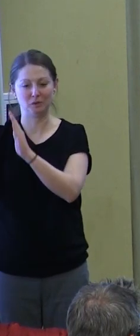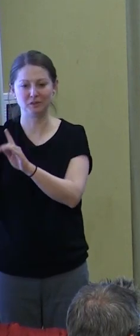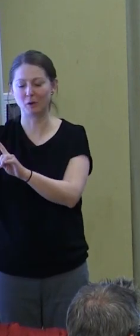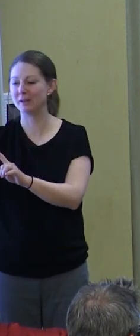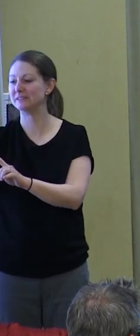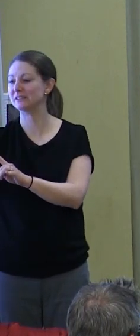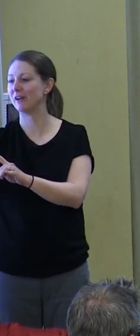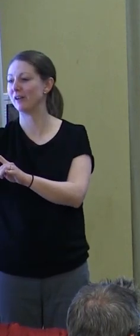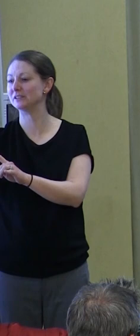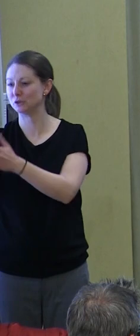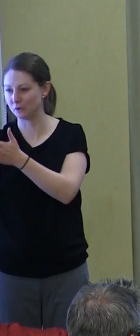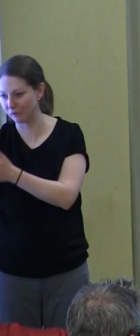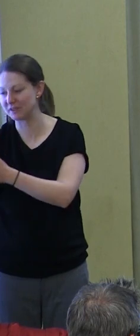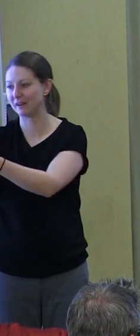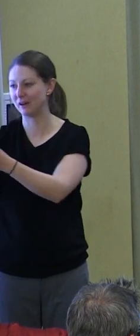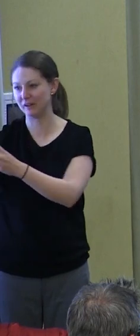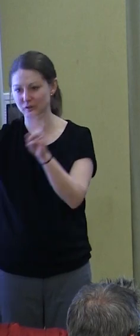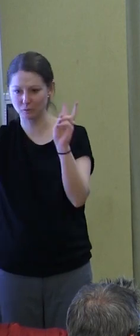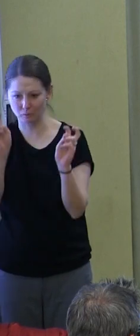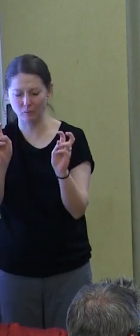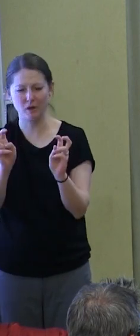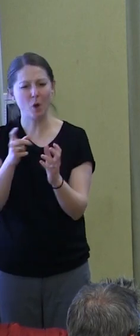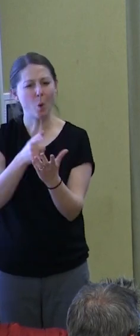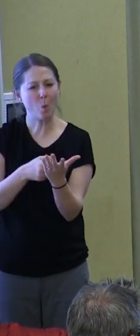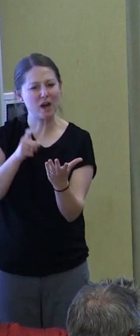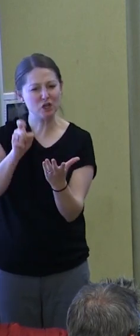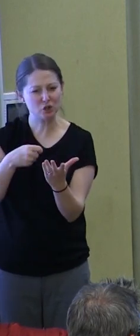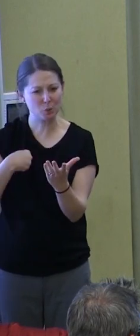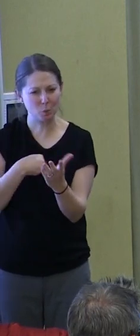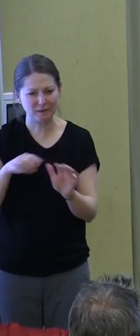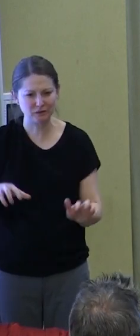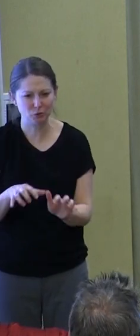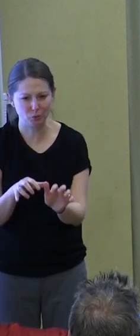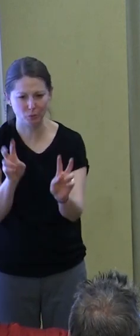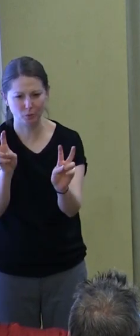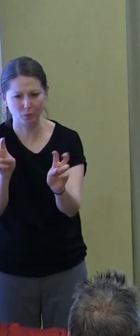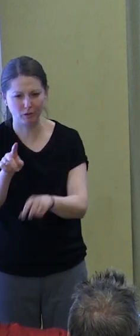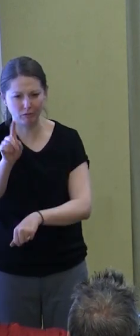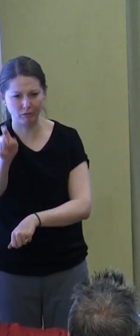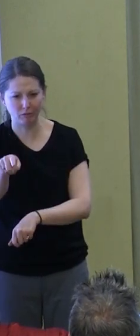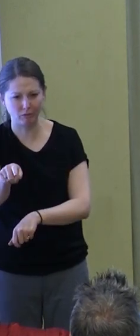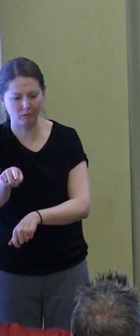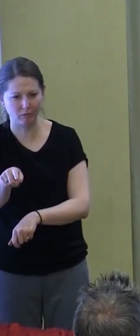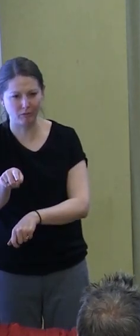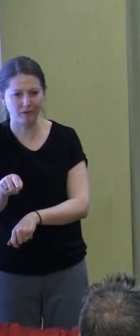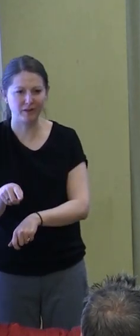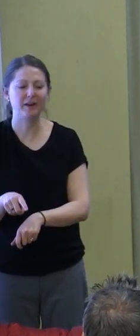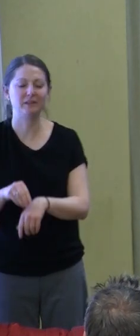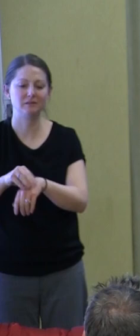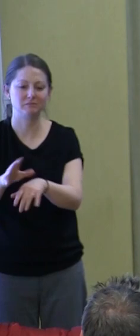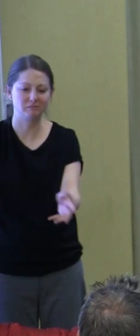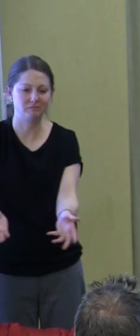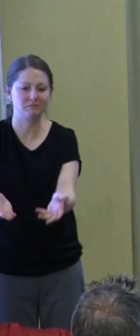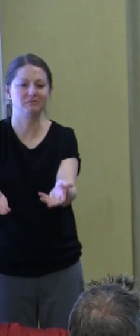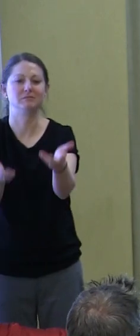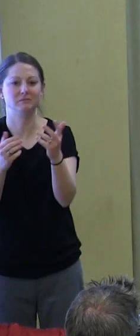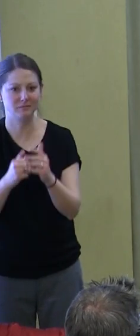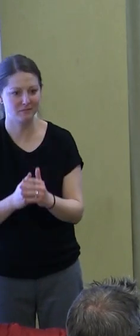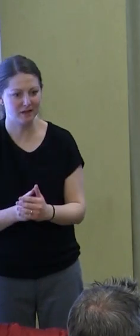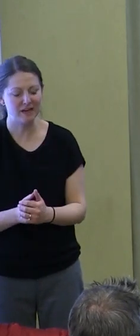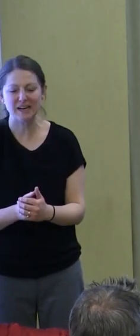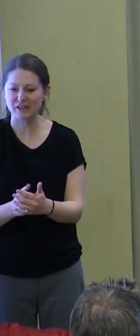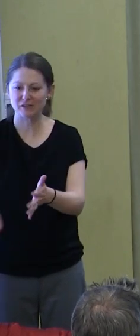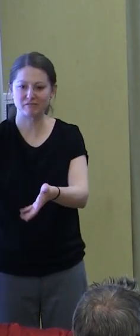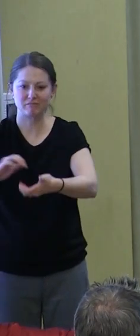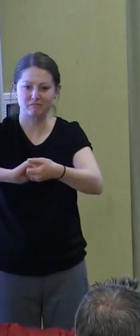should we do? This is a question that engages that pragmatist spirit of hope as collective